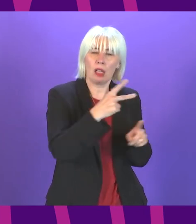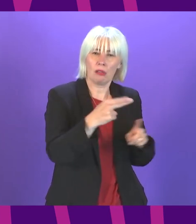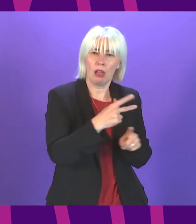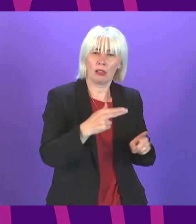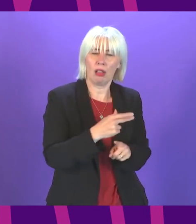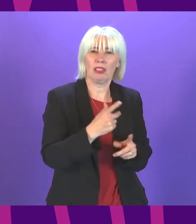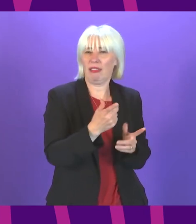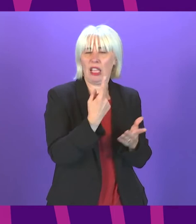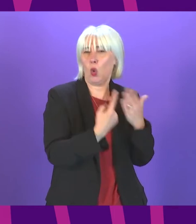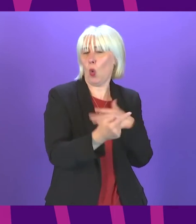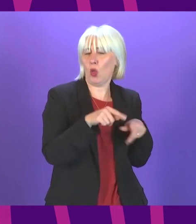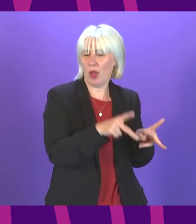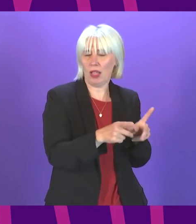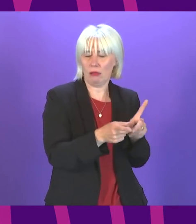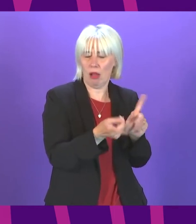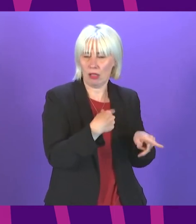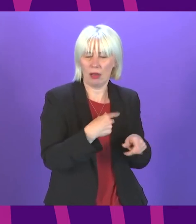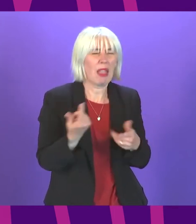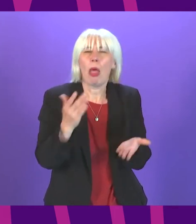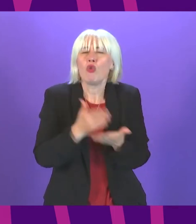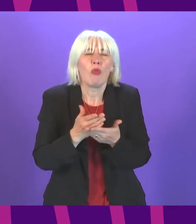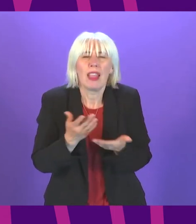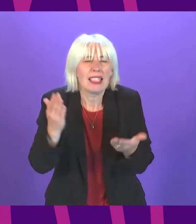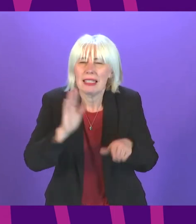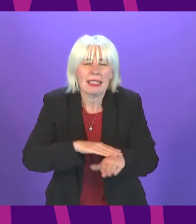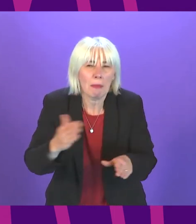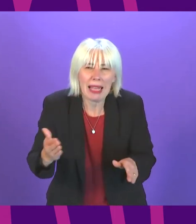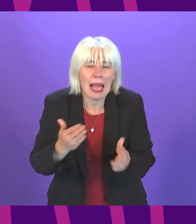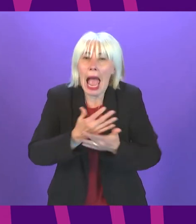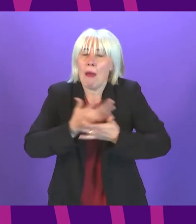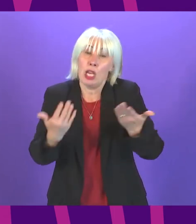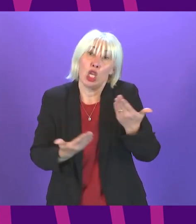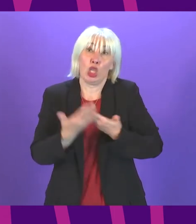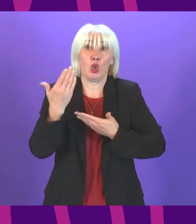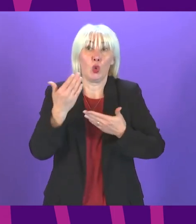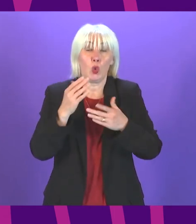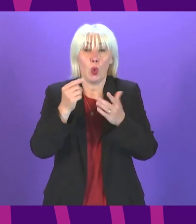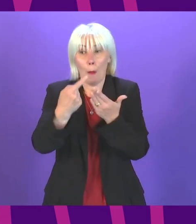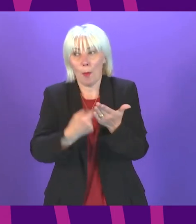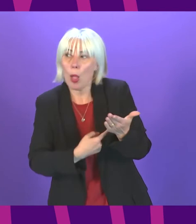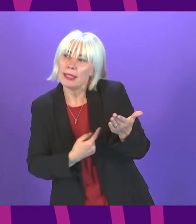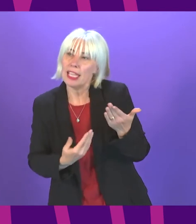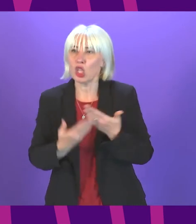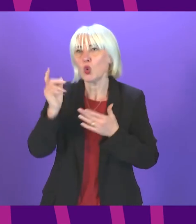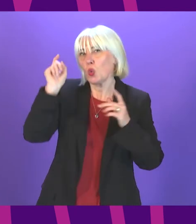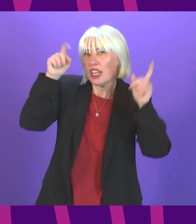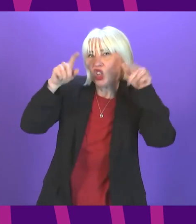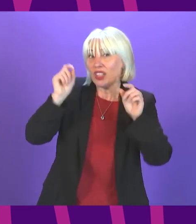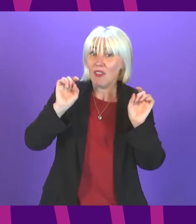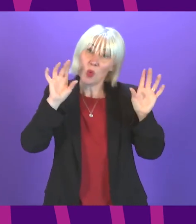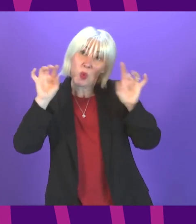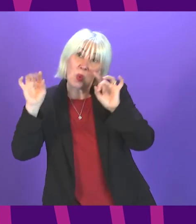answer the truth is it doesn't matter how any shiny new policies and initiatives Nicola Surgent sets out